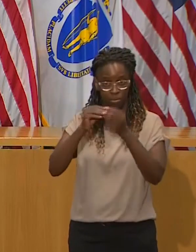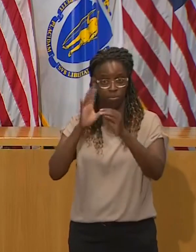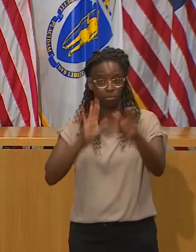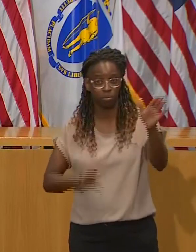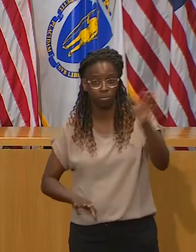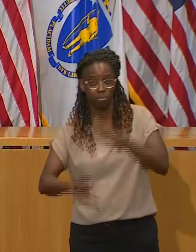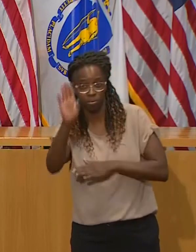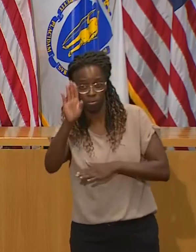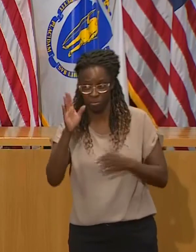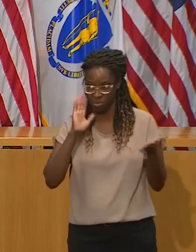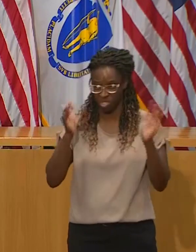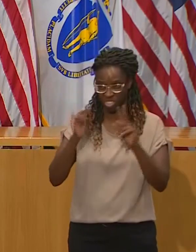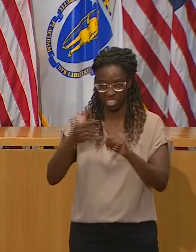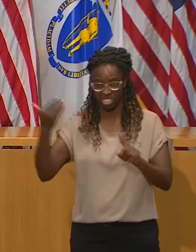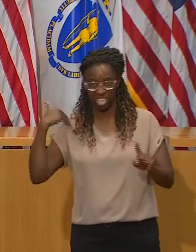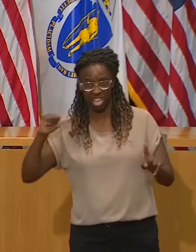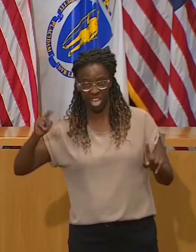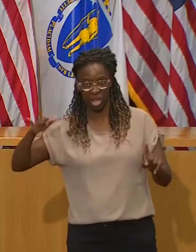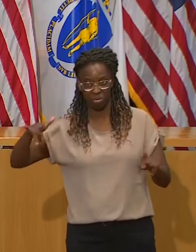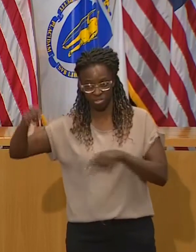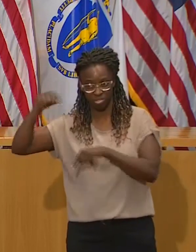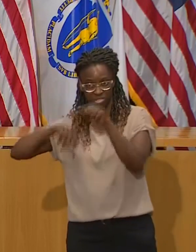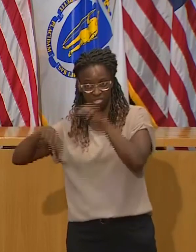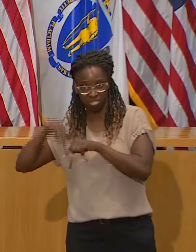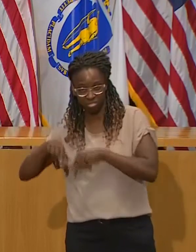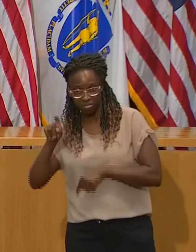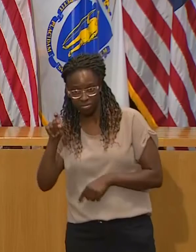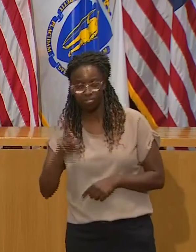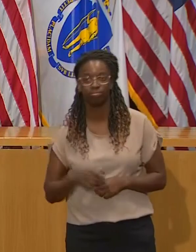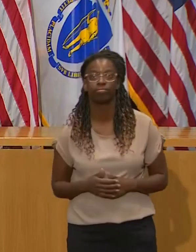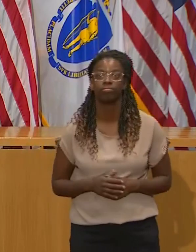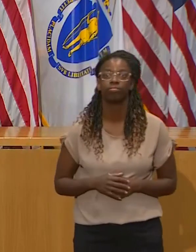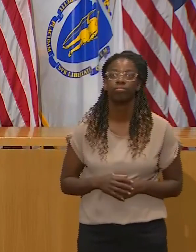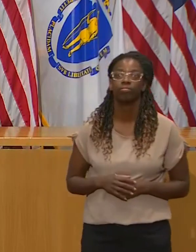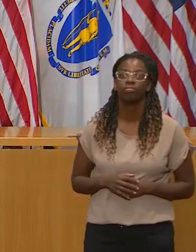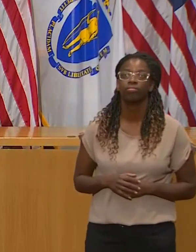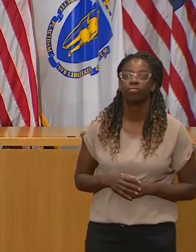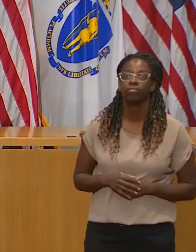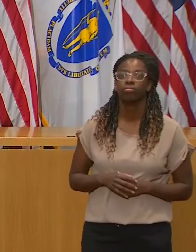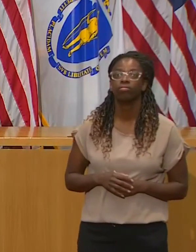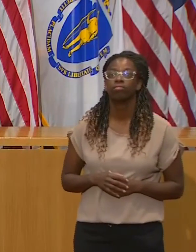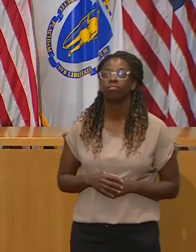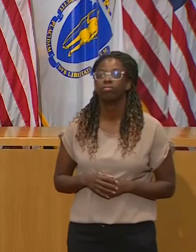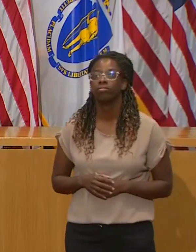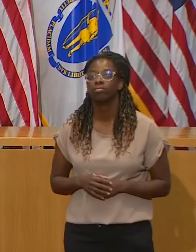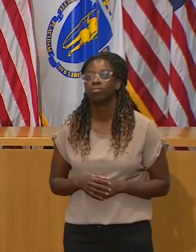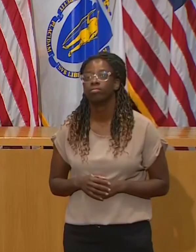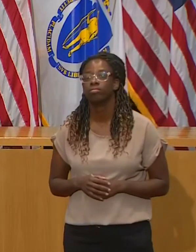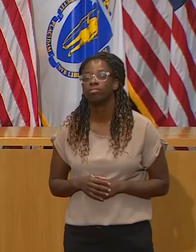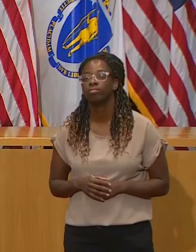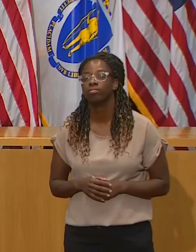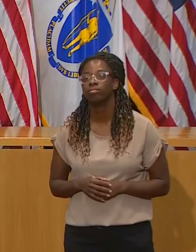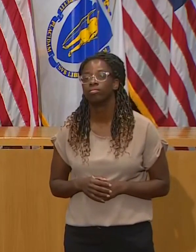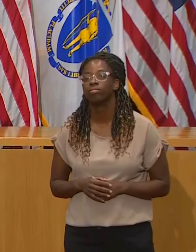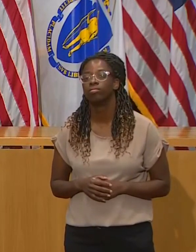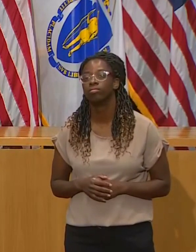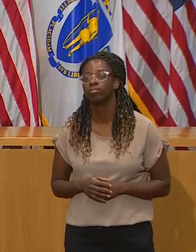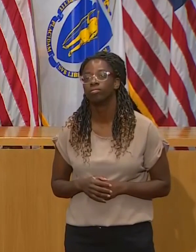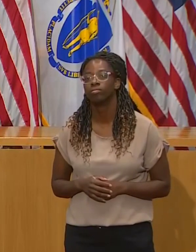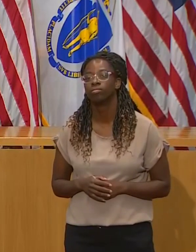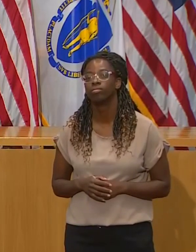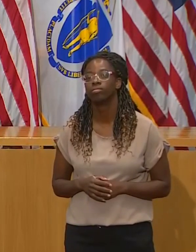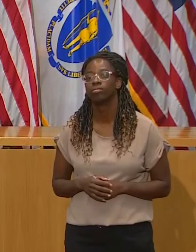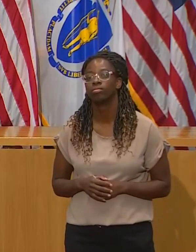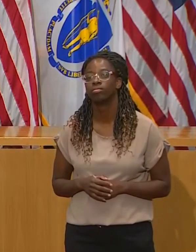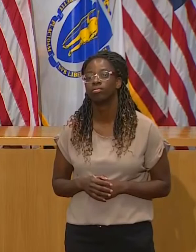didn't have much. I mean, the way I think about it is, you know, we now have an instrument panel that gives us a lot of information about